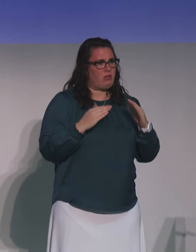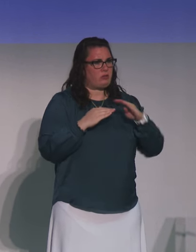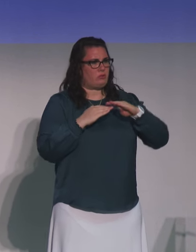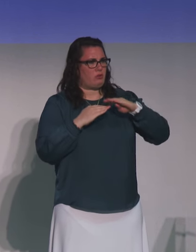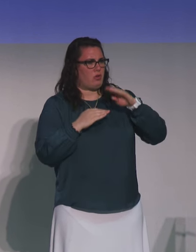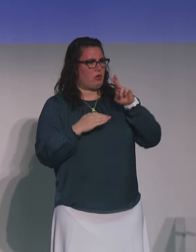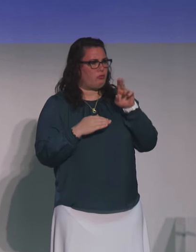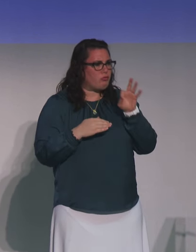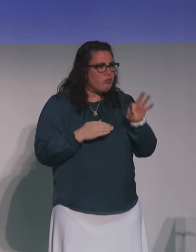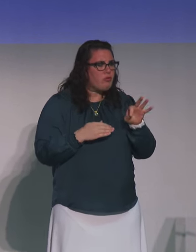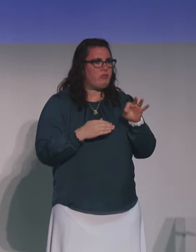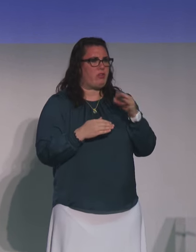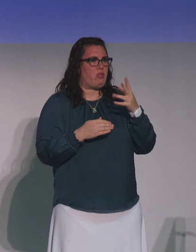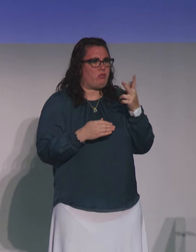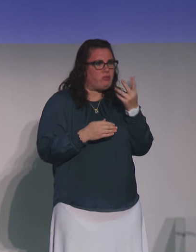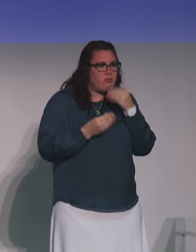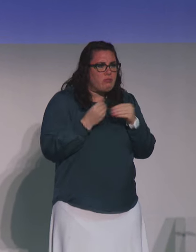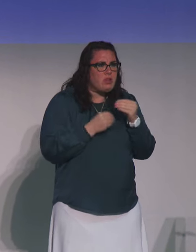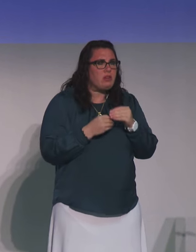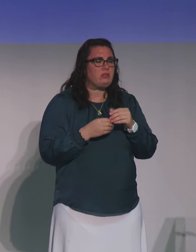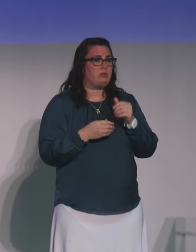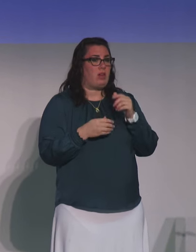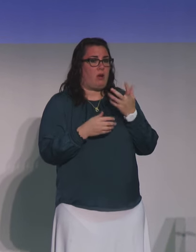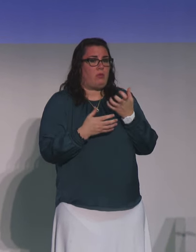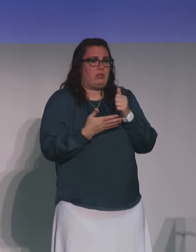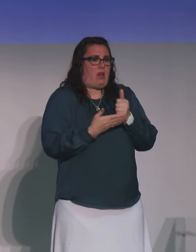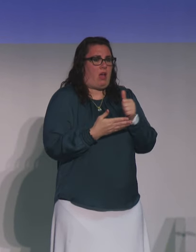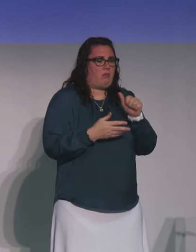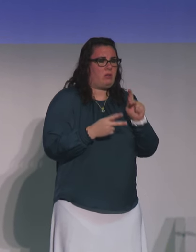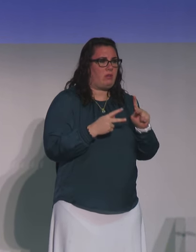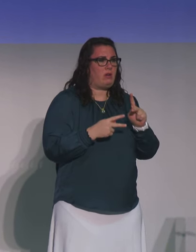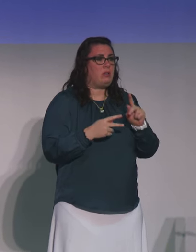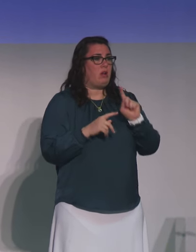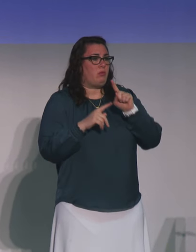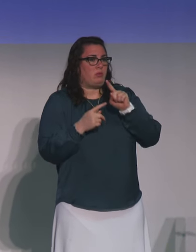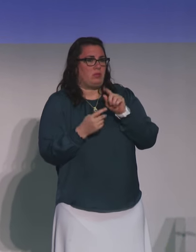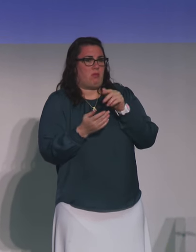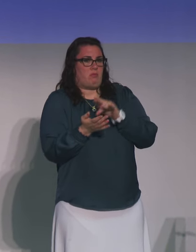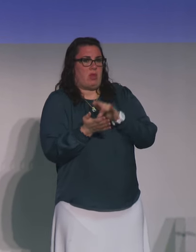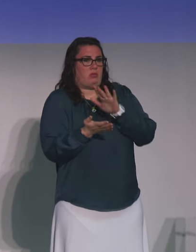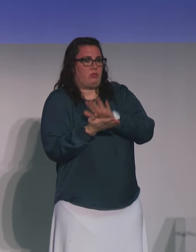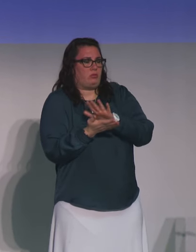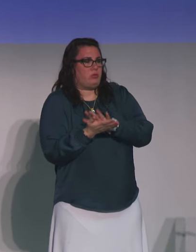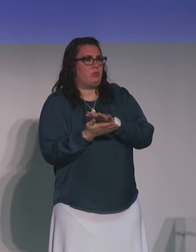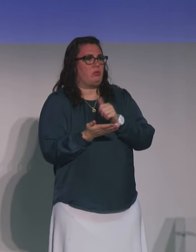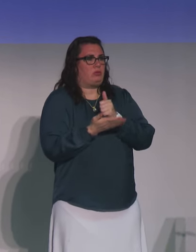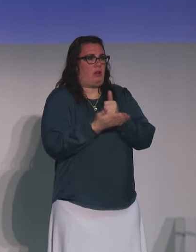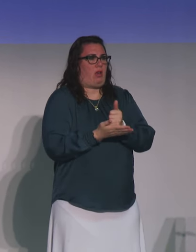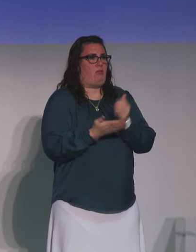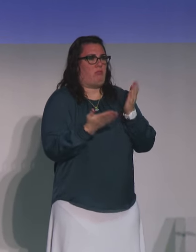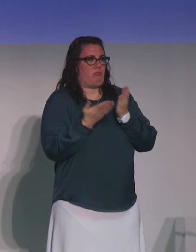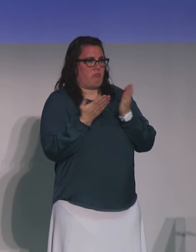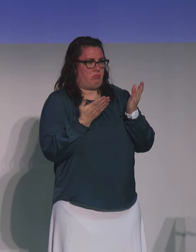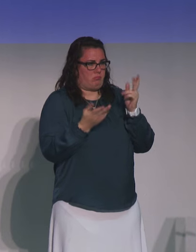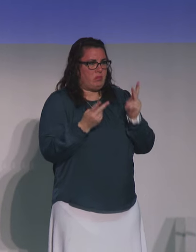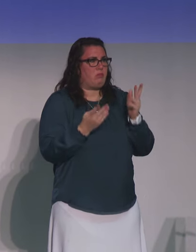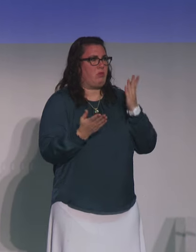us to do for others. And I went to medical school believing that this would be the culmination of a desire to be of service.